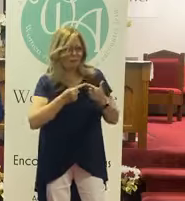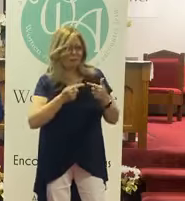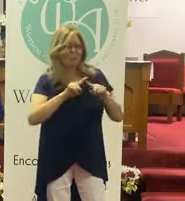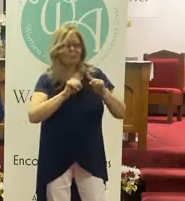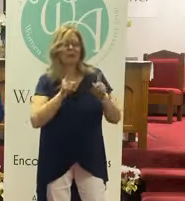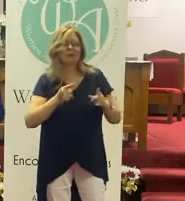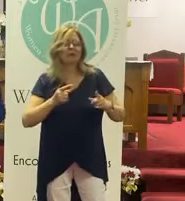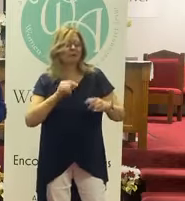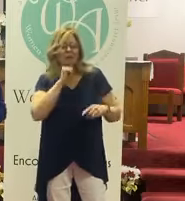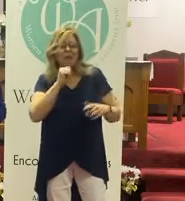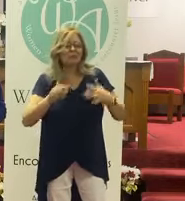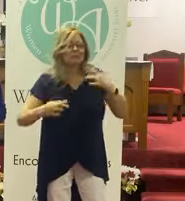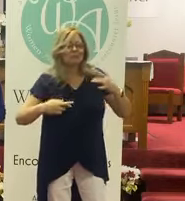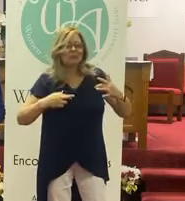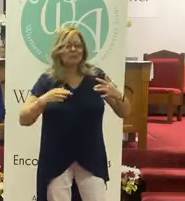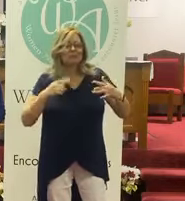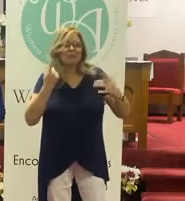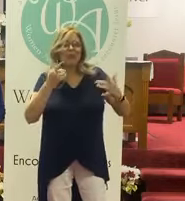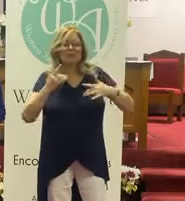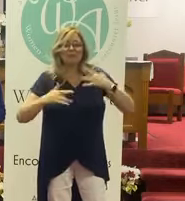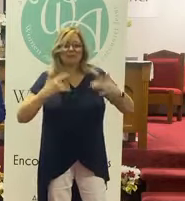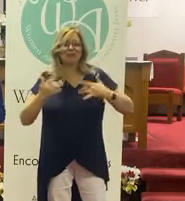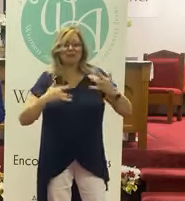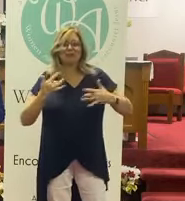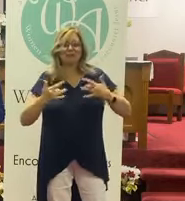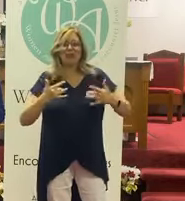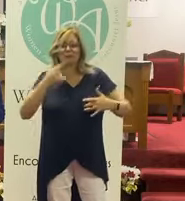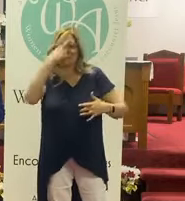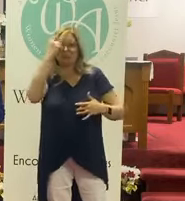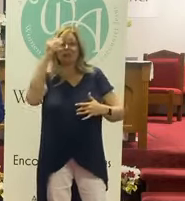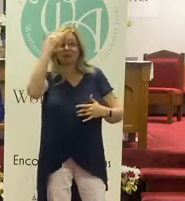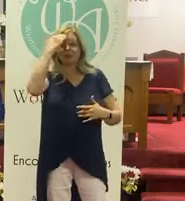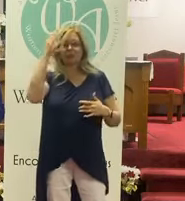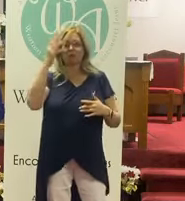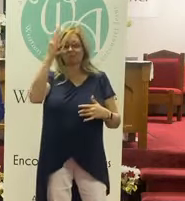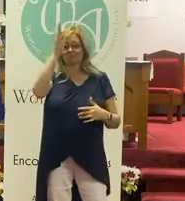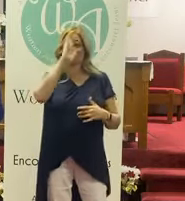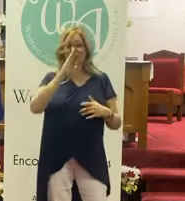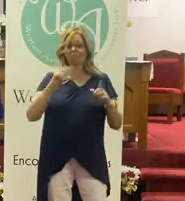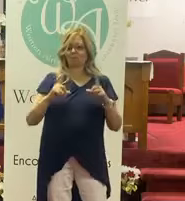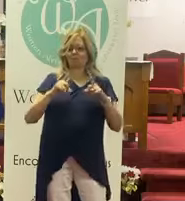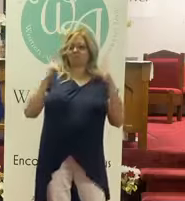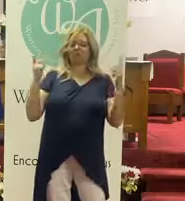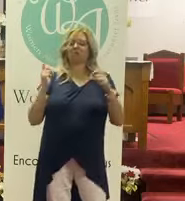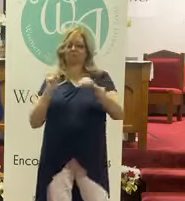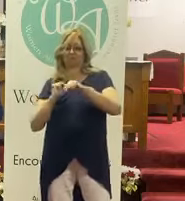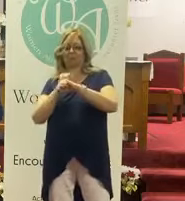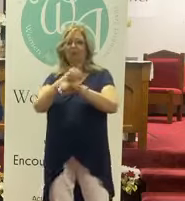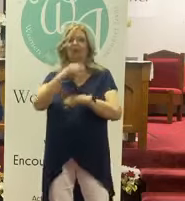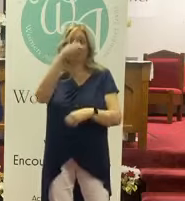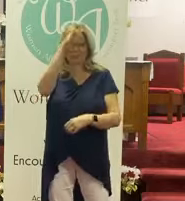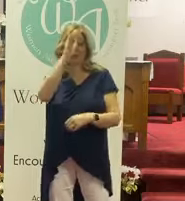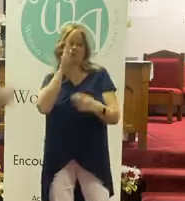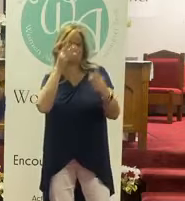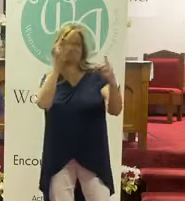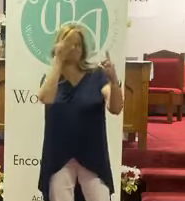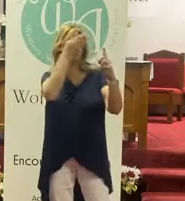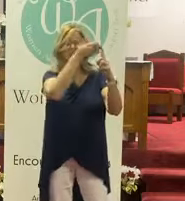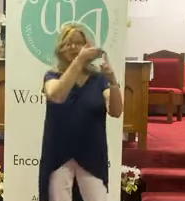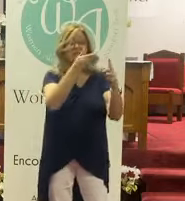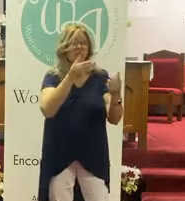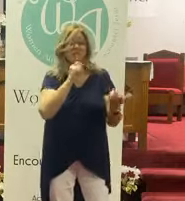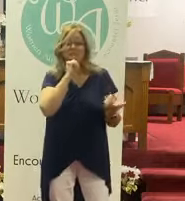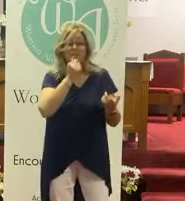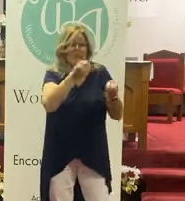rejoicing in God. Because they knew God was bigger than their circumstances. Amen. That they knew God had a purpose. And He didn't